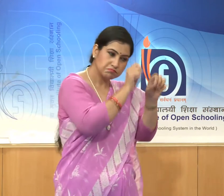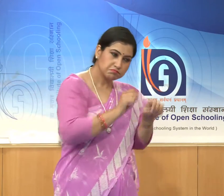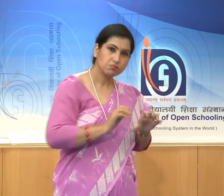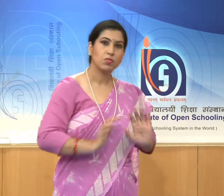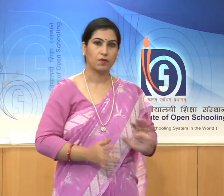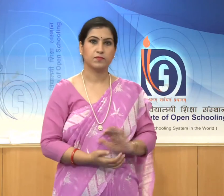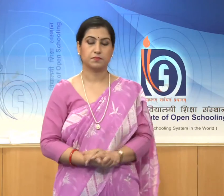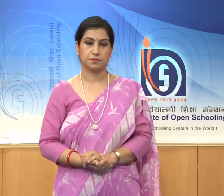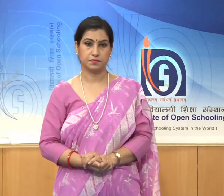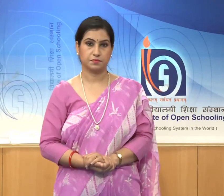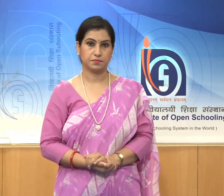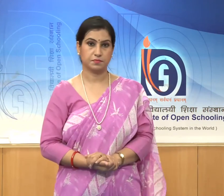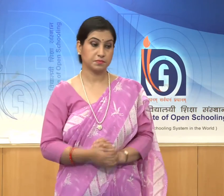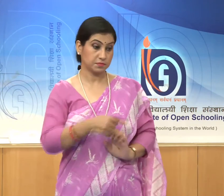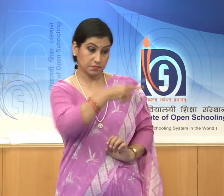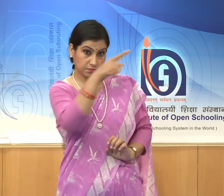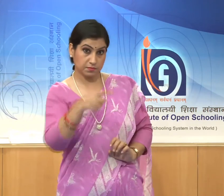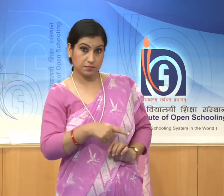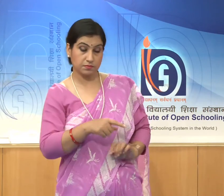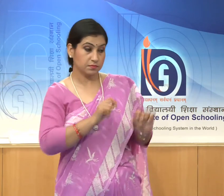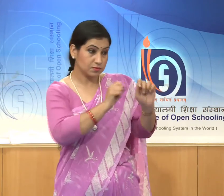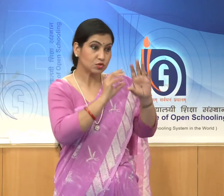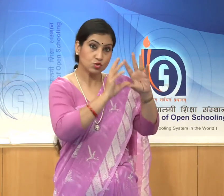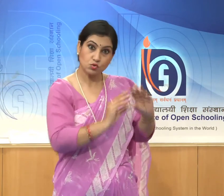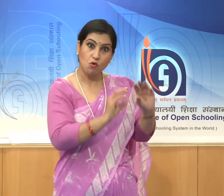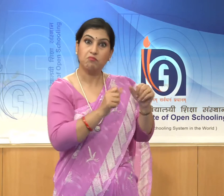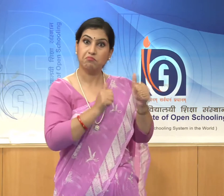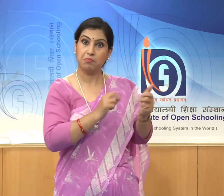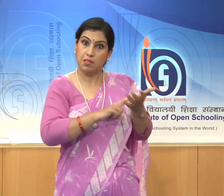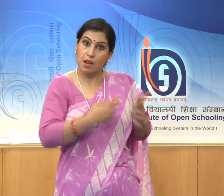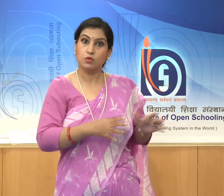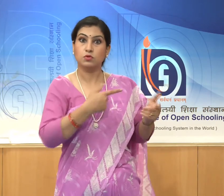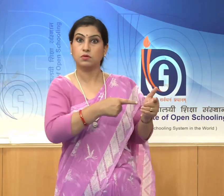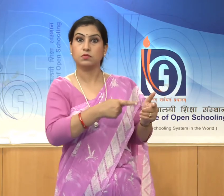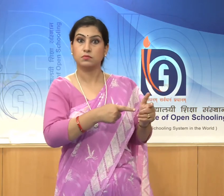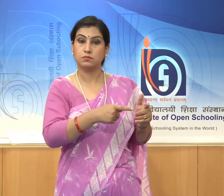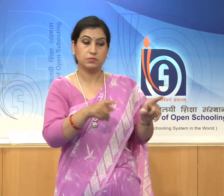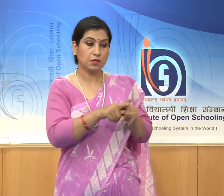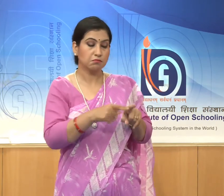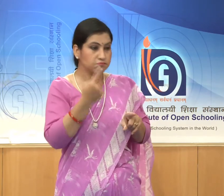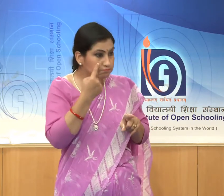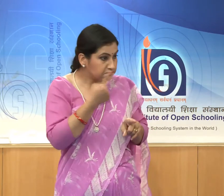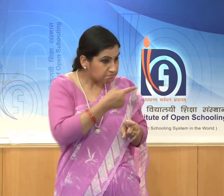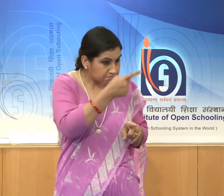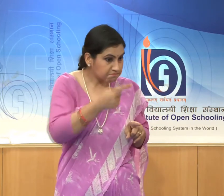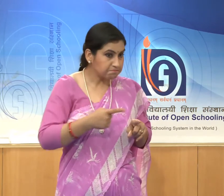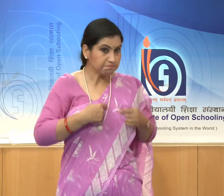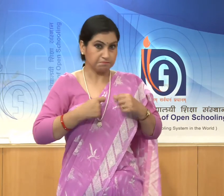The figures have softness in the treatment and